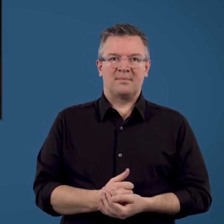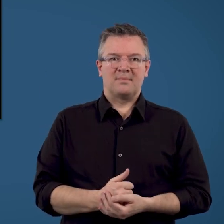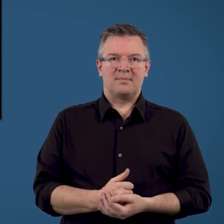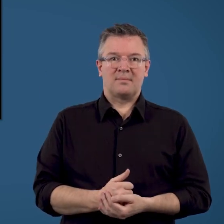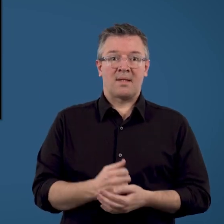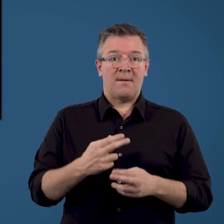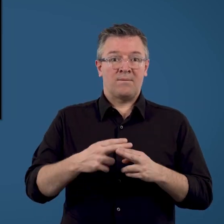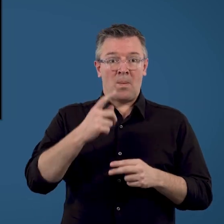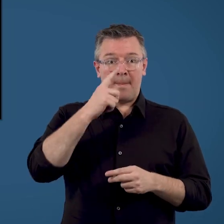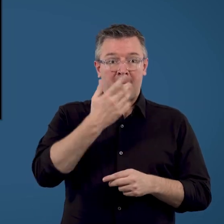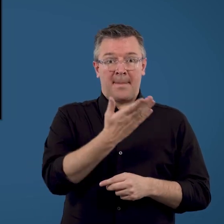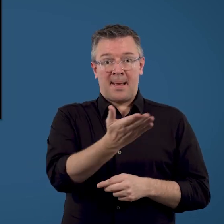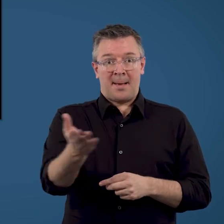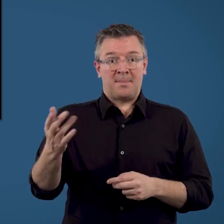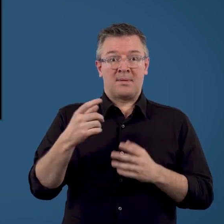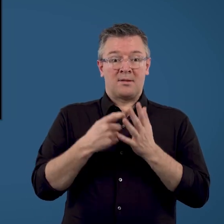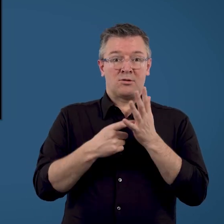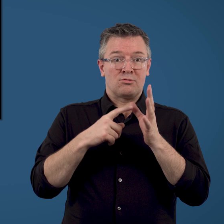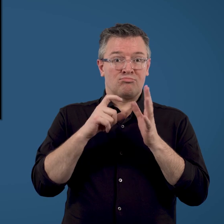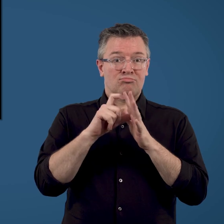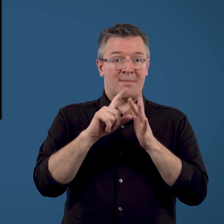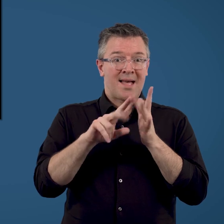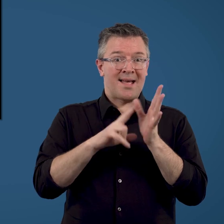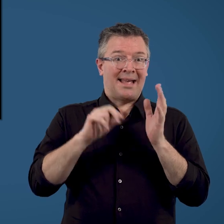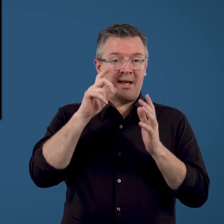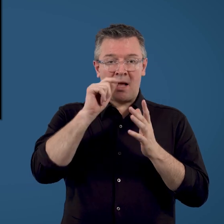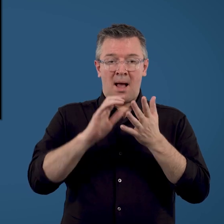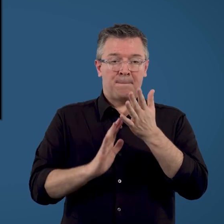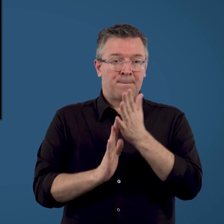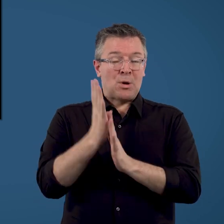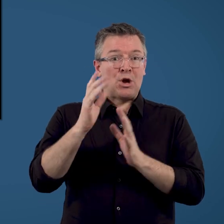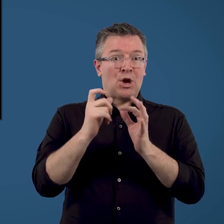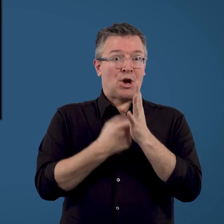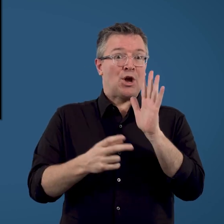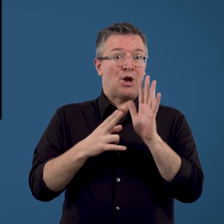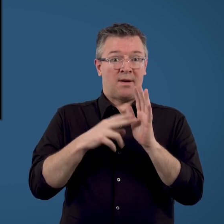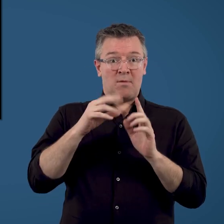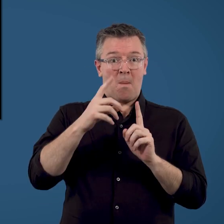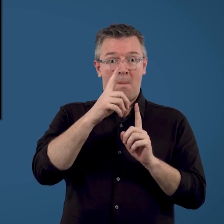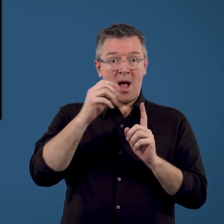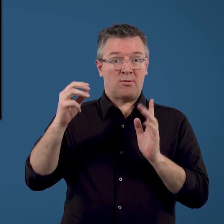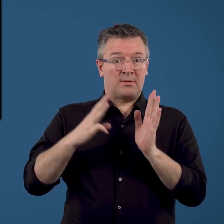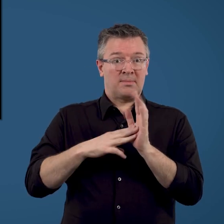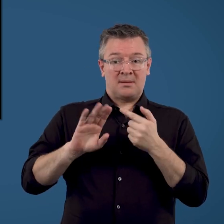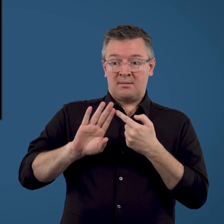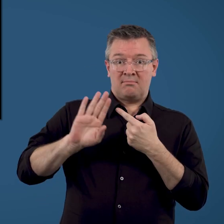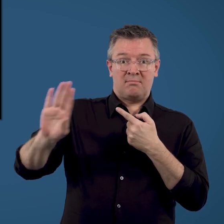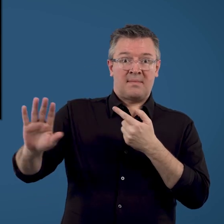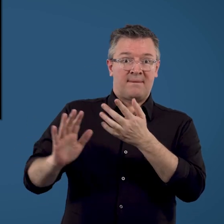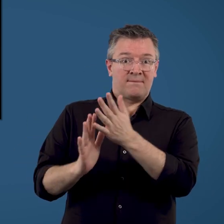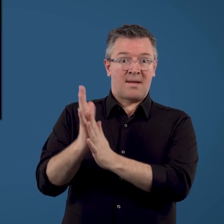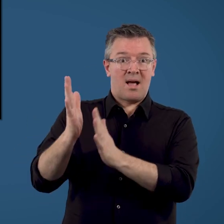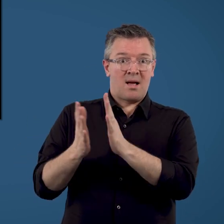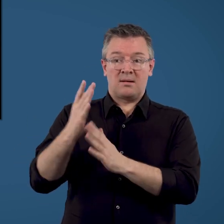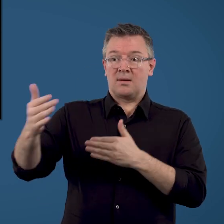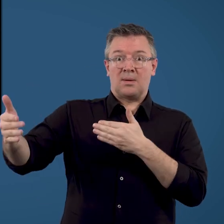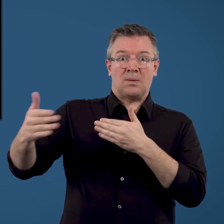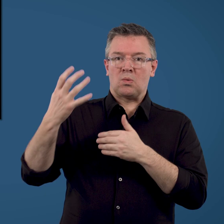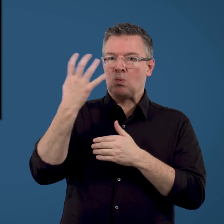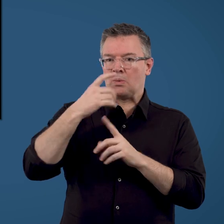For humans, radiant heat can cause burns from 100 metres away and cause a dangerous increase in body